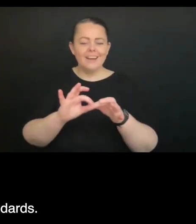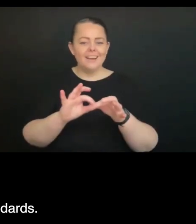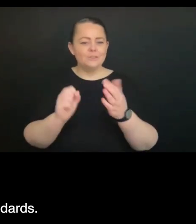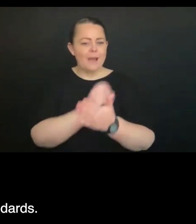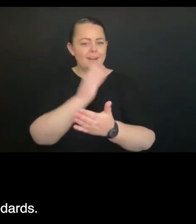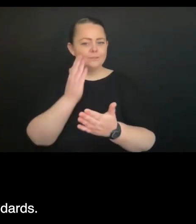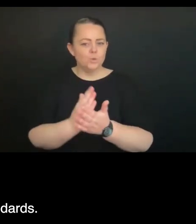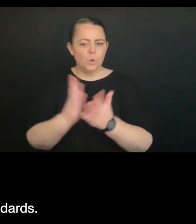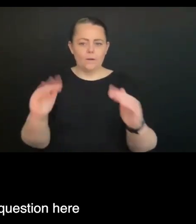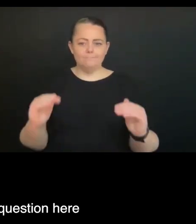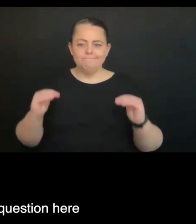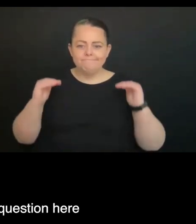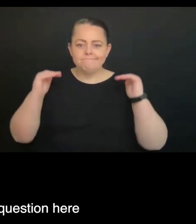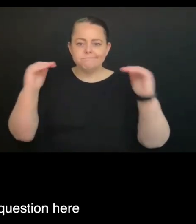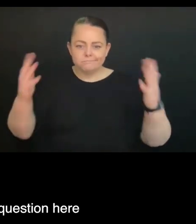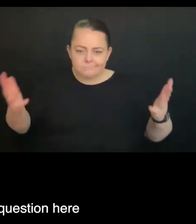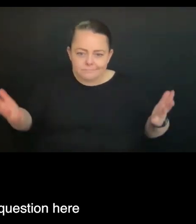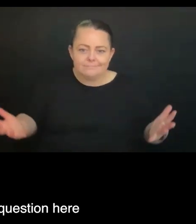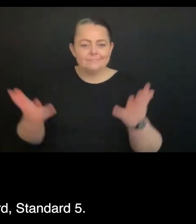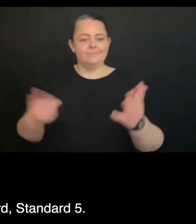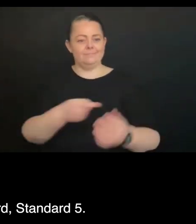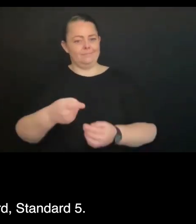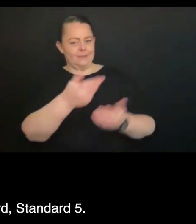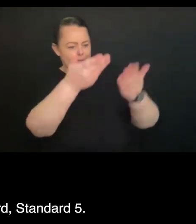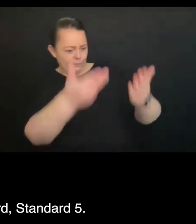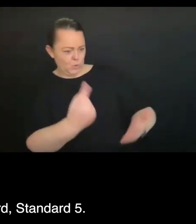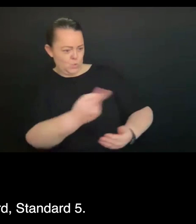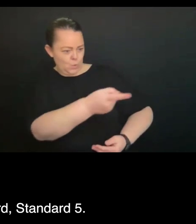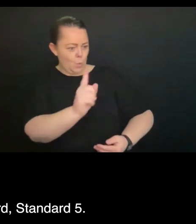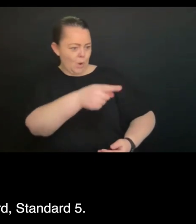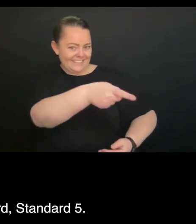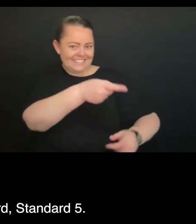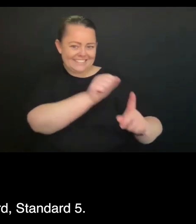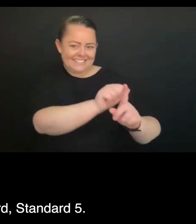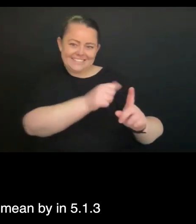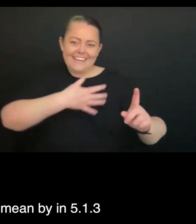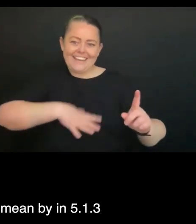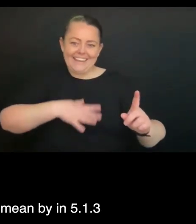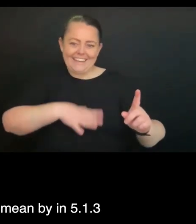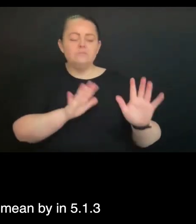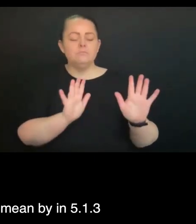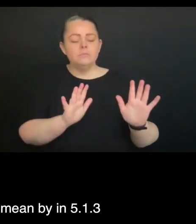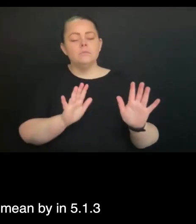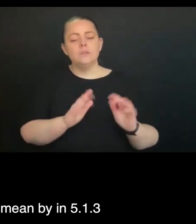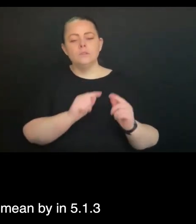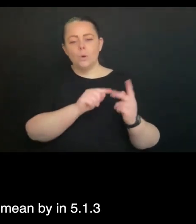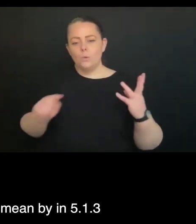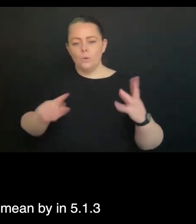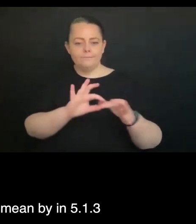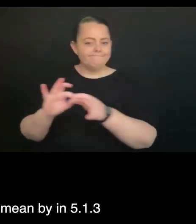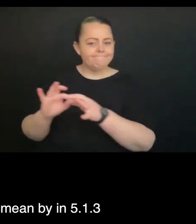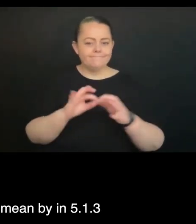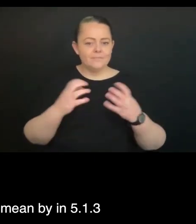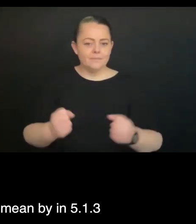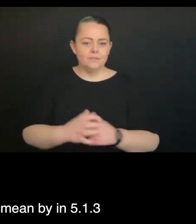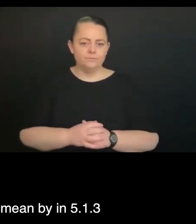the standards. Margaret, we've got a specific question here around the clinical care standards, standard five. Can you please explain what you mean by